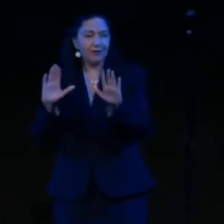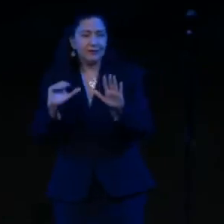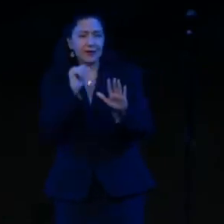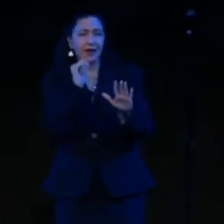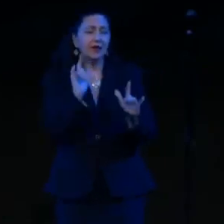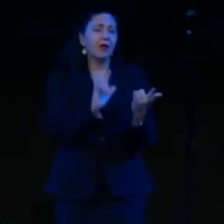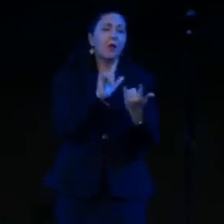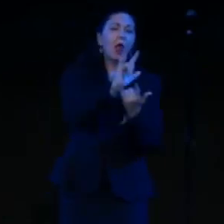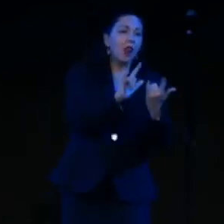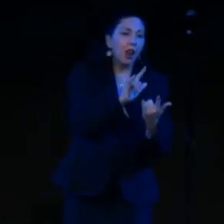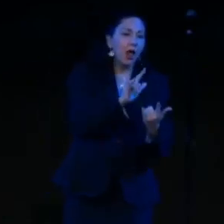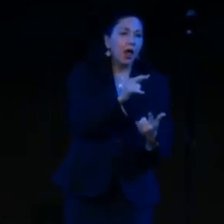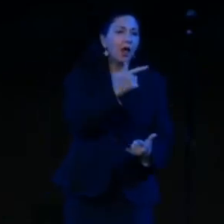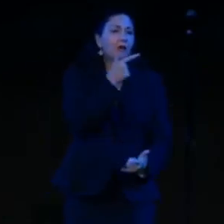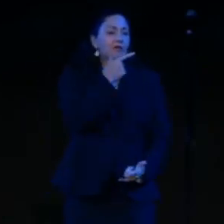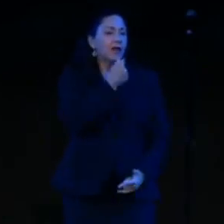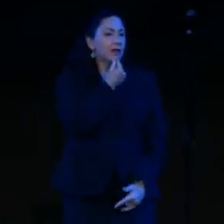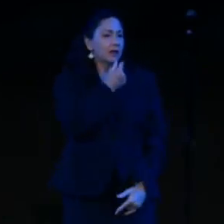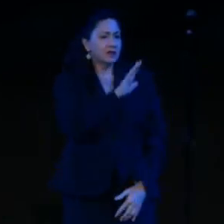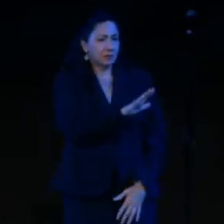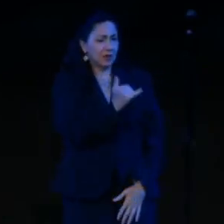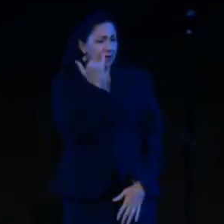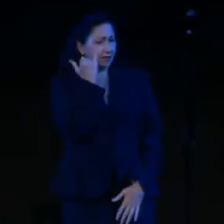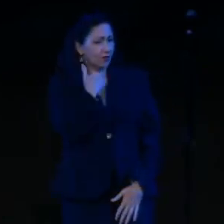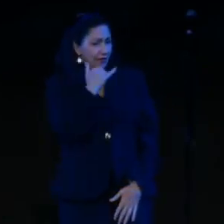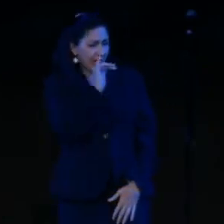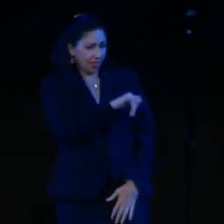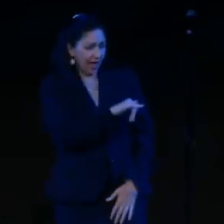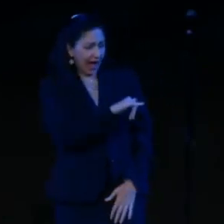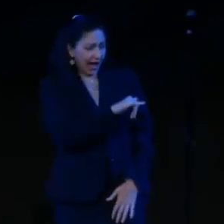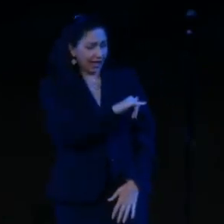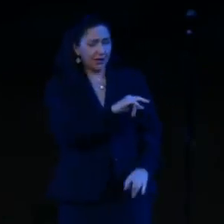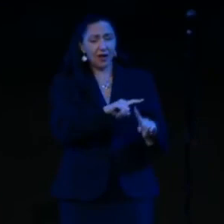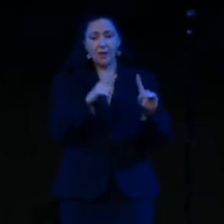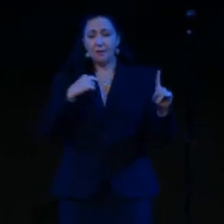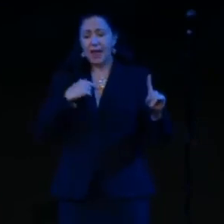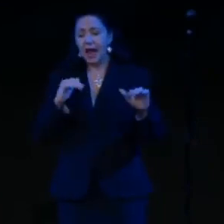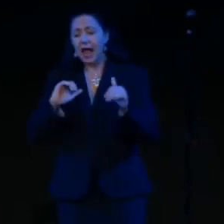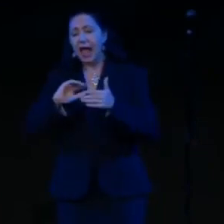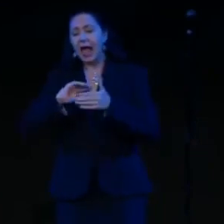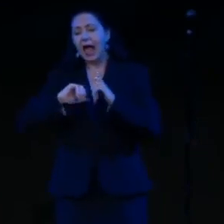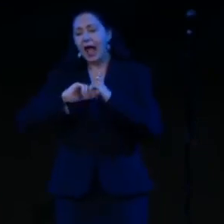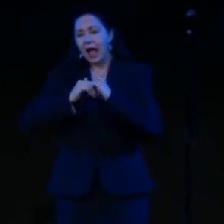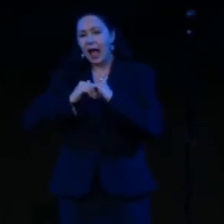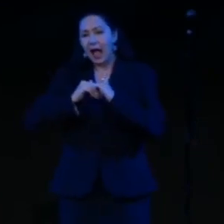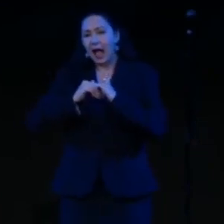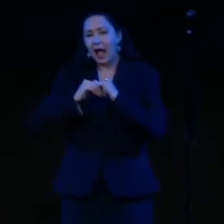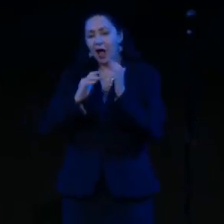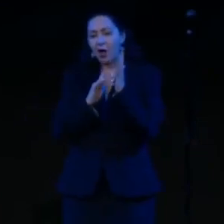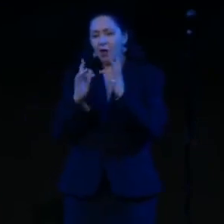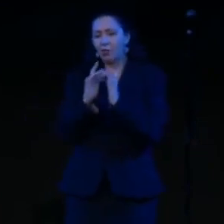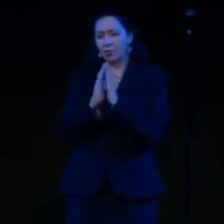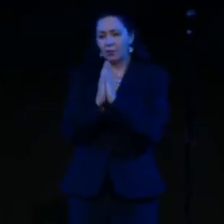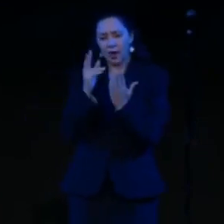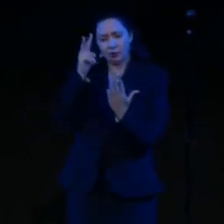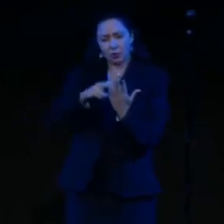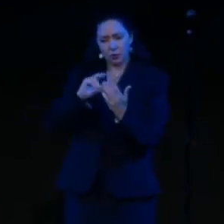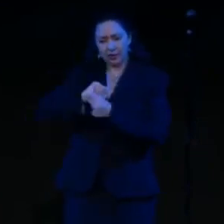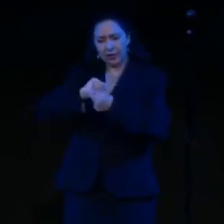people, though it feels that way if you're on the progressive side. It is about how we're interpreting and understanding the Scripture. I believe that's true for most